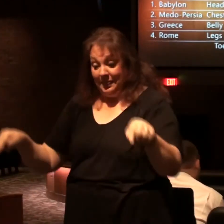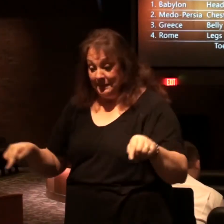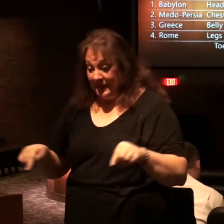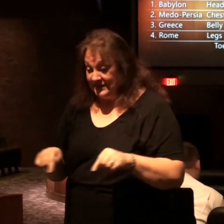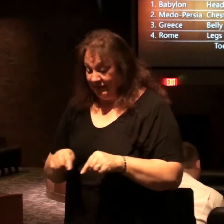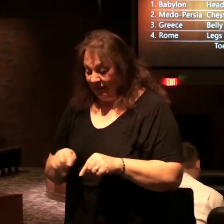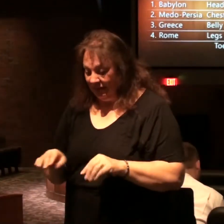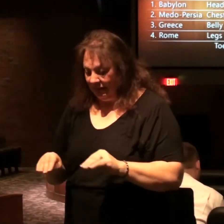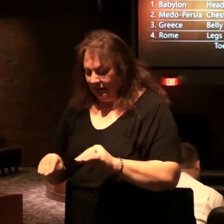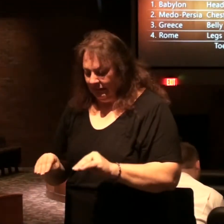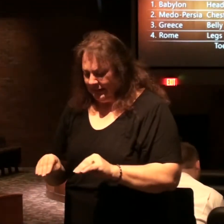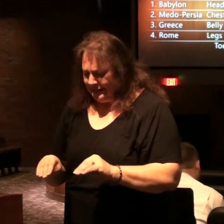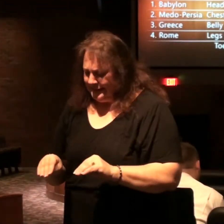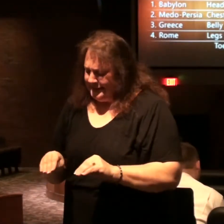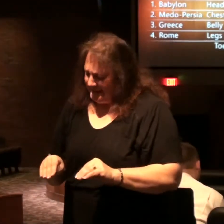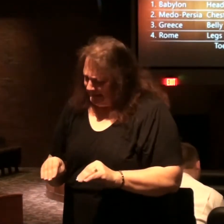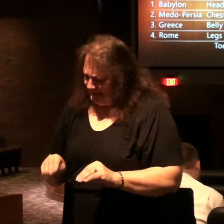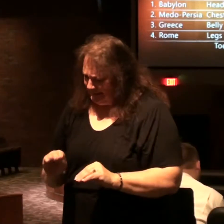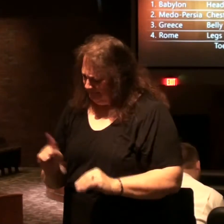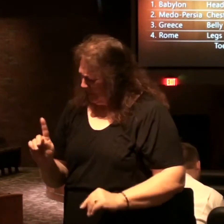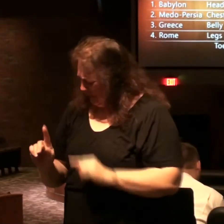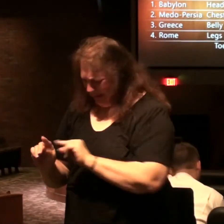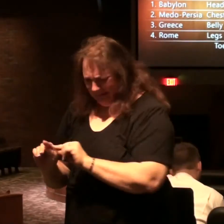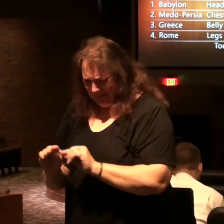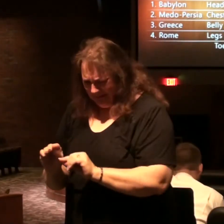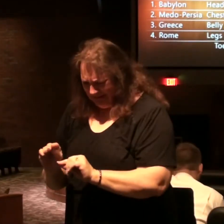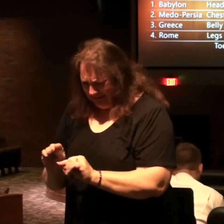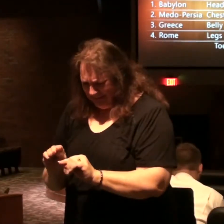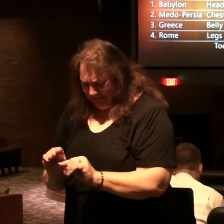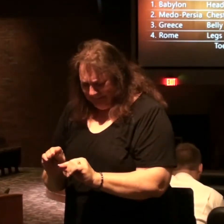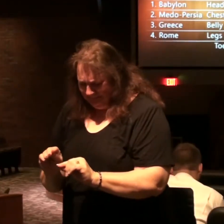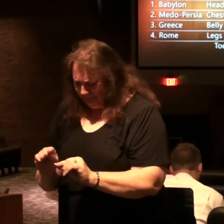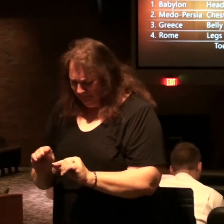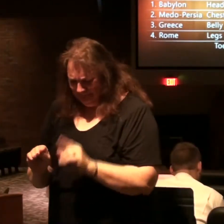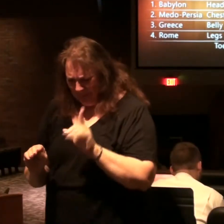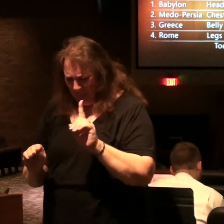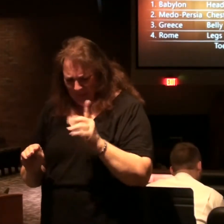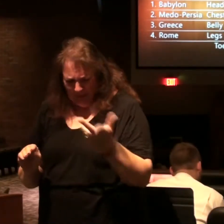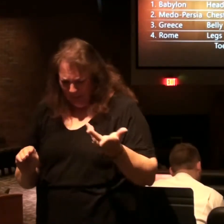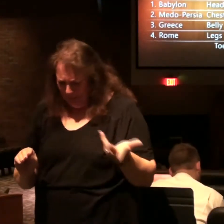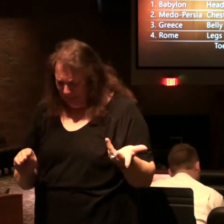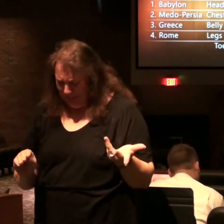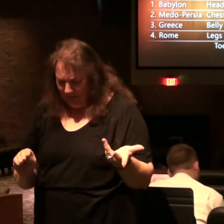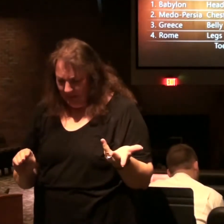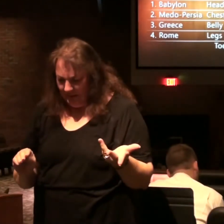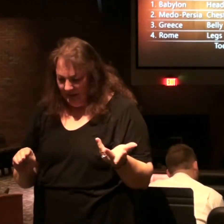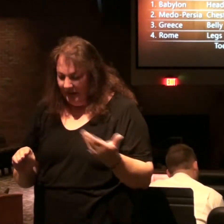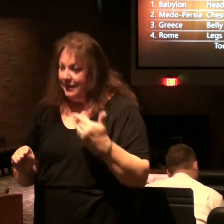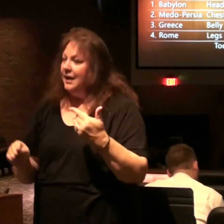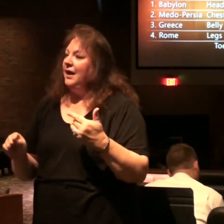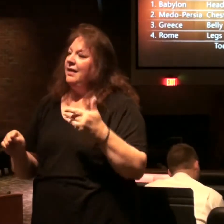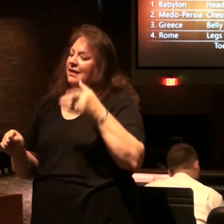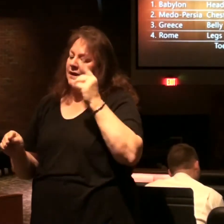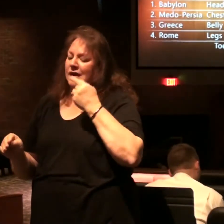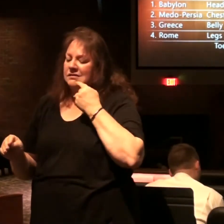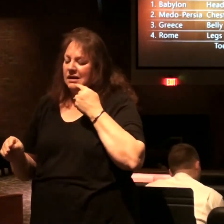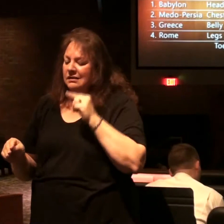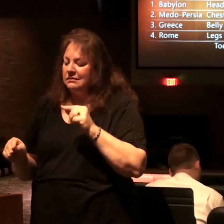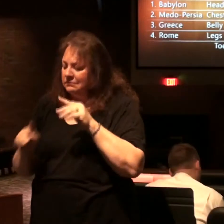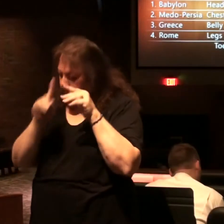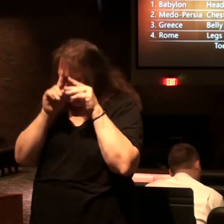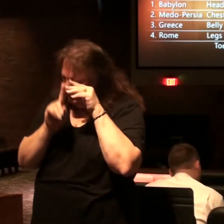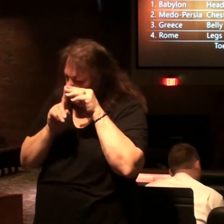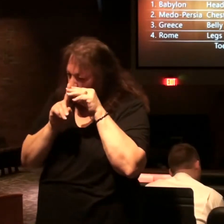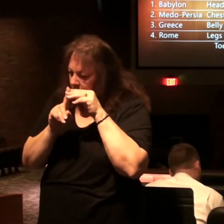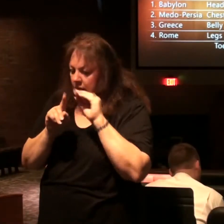and you can't get that one piece that goes in where'd it go and then comes along and says there's a little horn